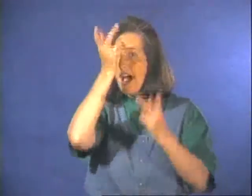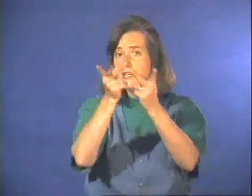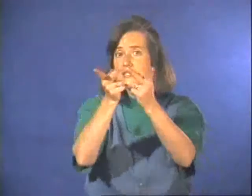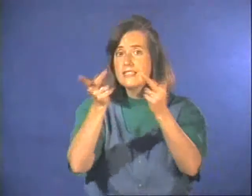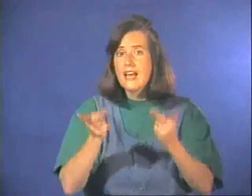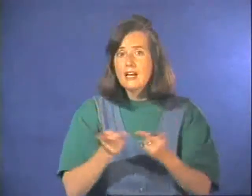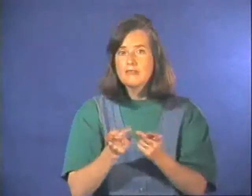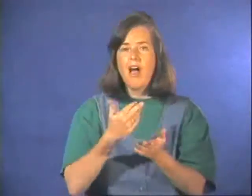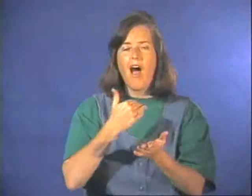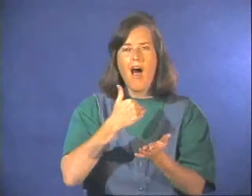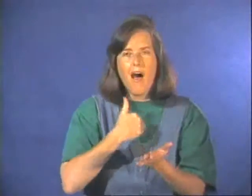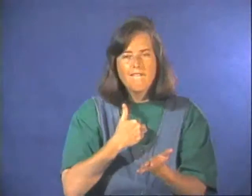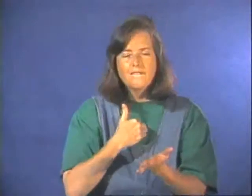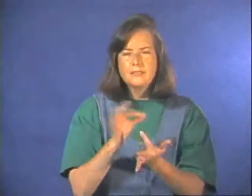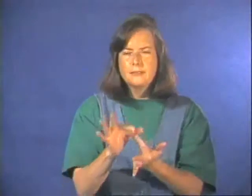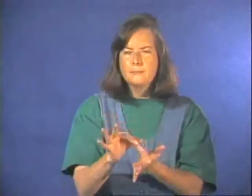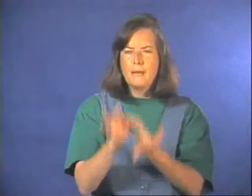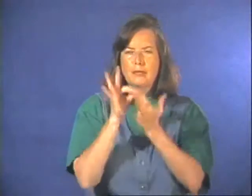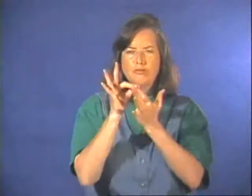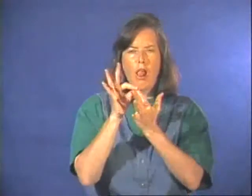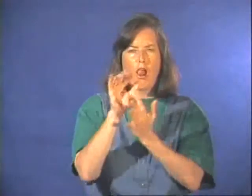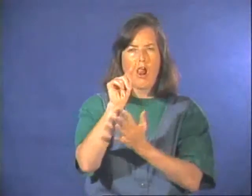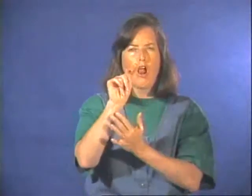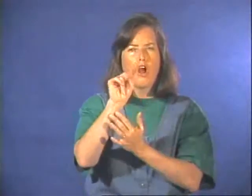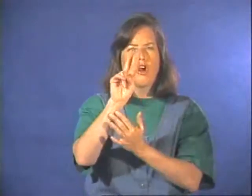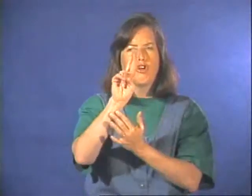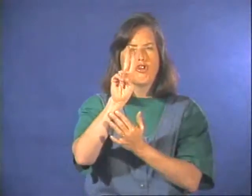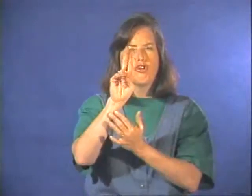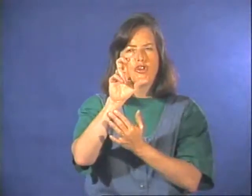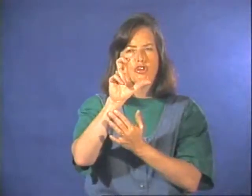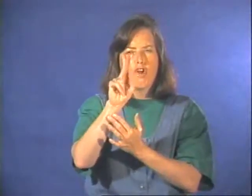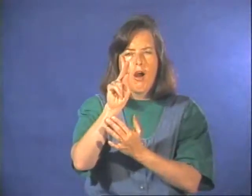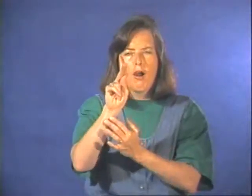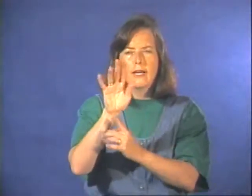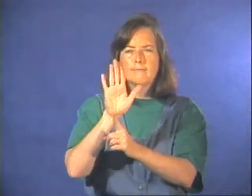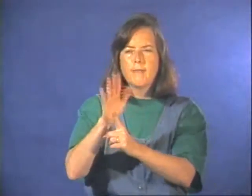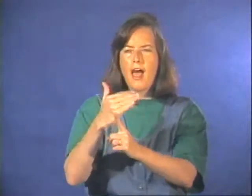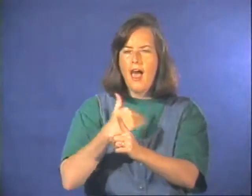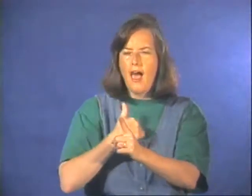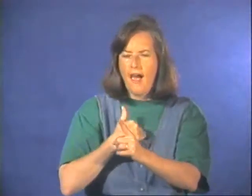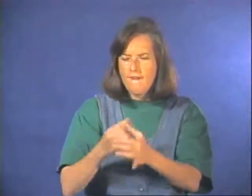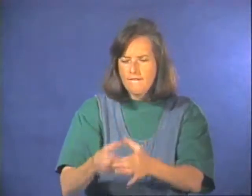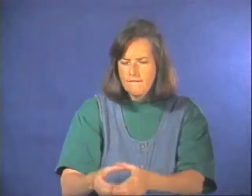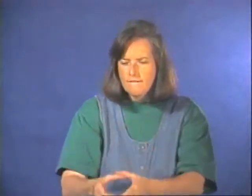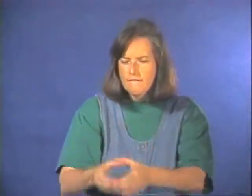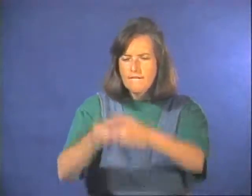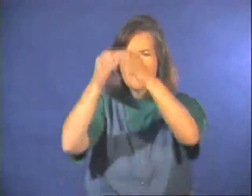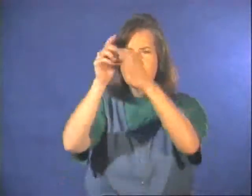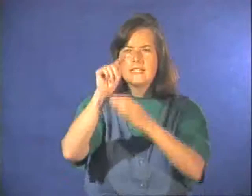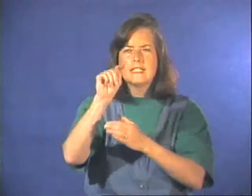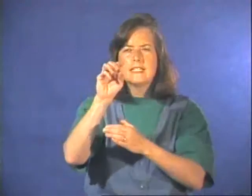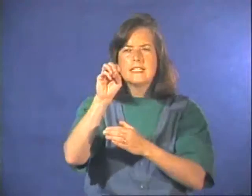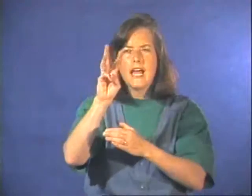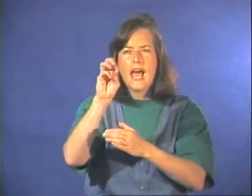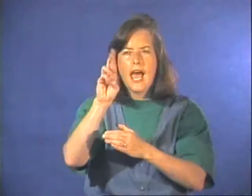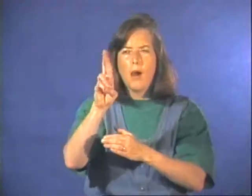This fire station has a special truck with a tower that can go